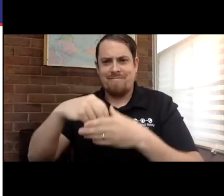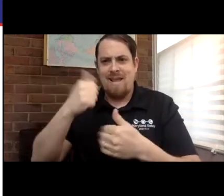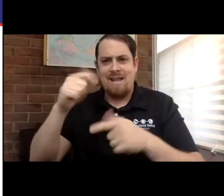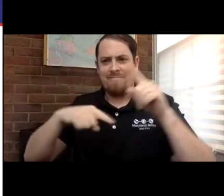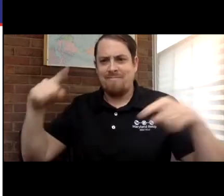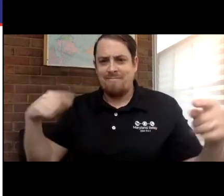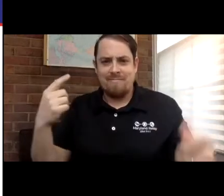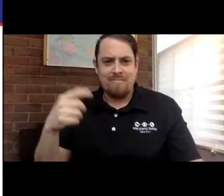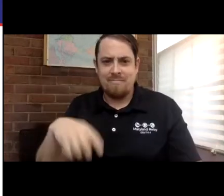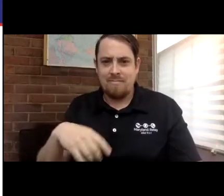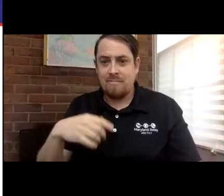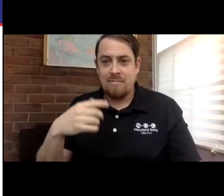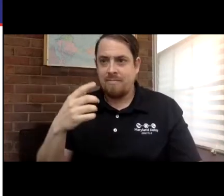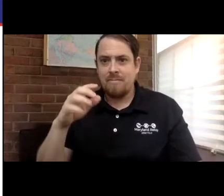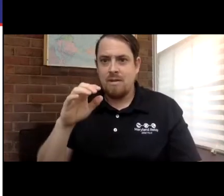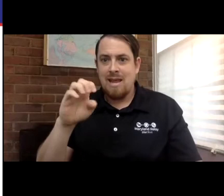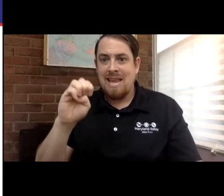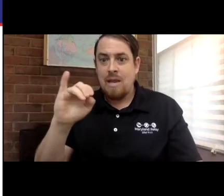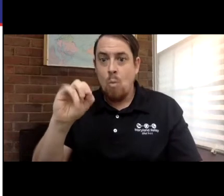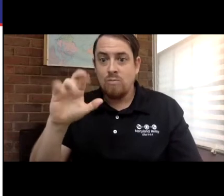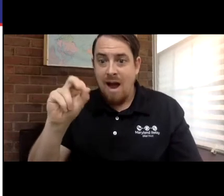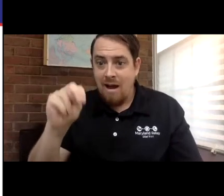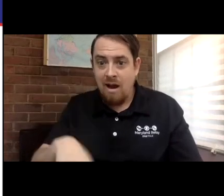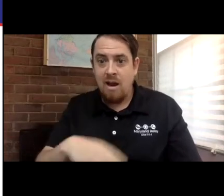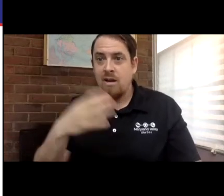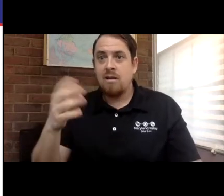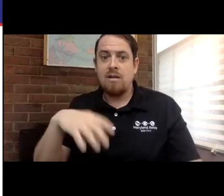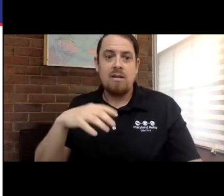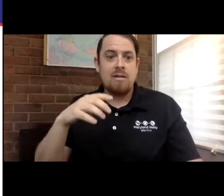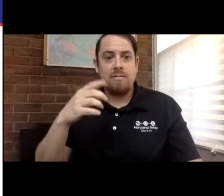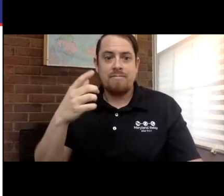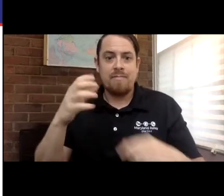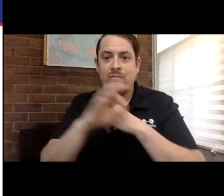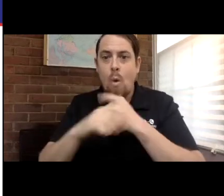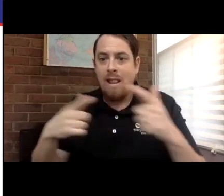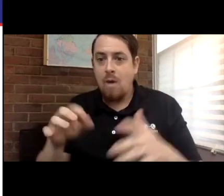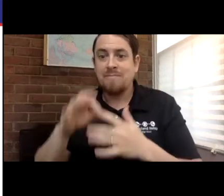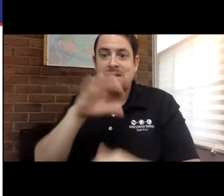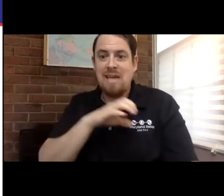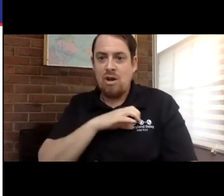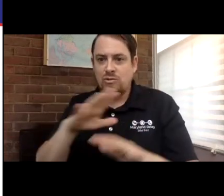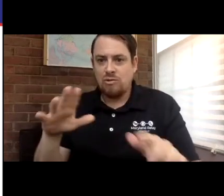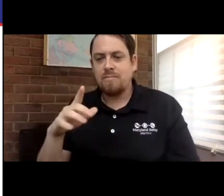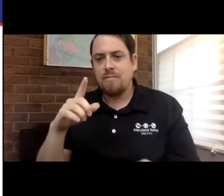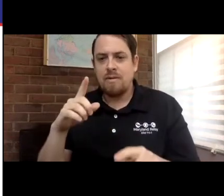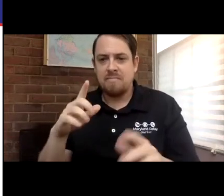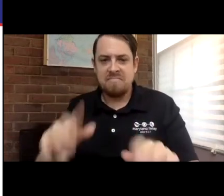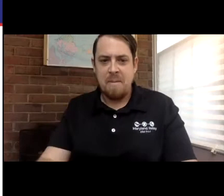additional characters. It's not a limited capacity when it comes to characters. You have